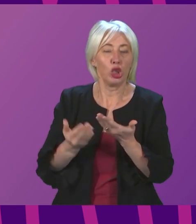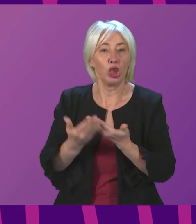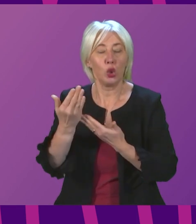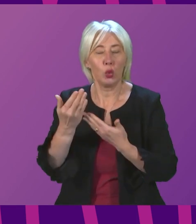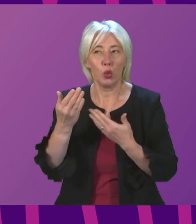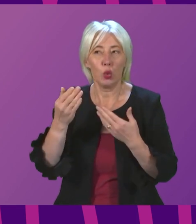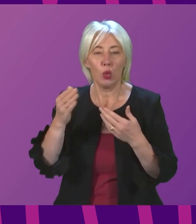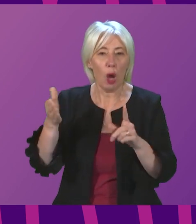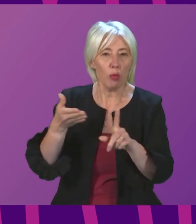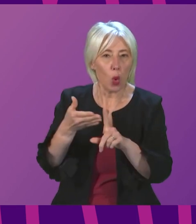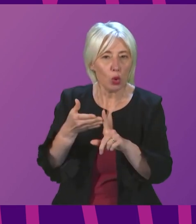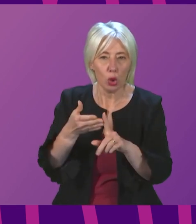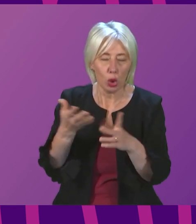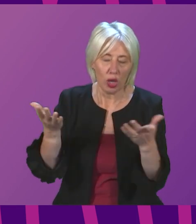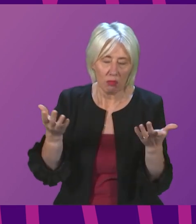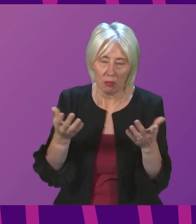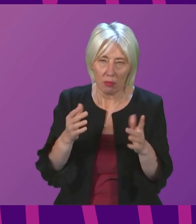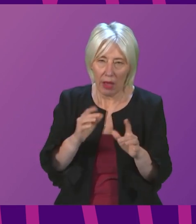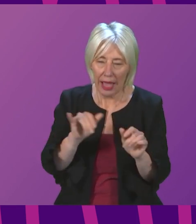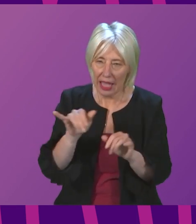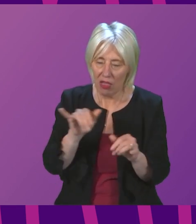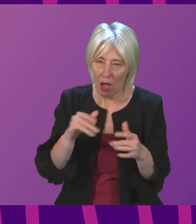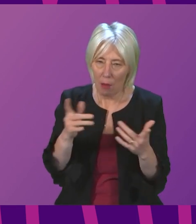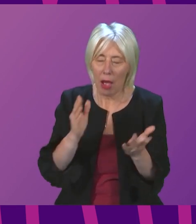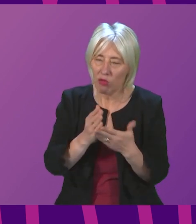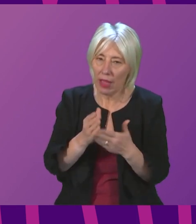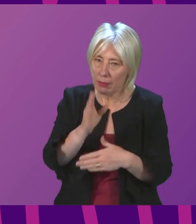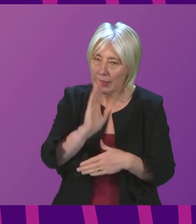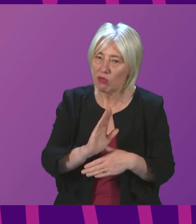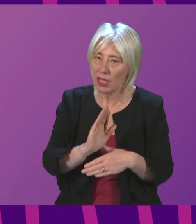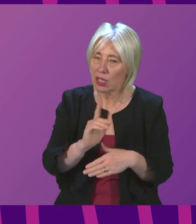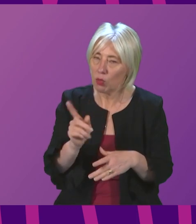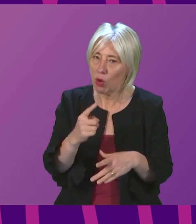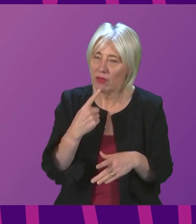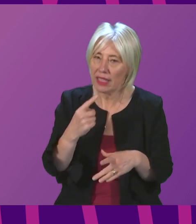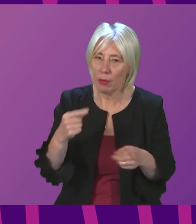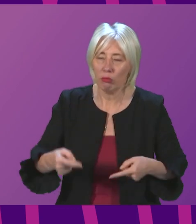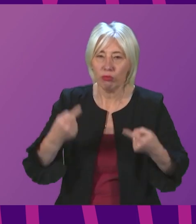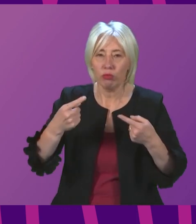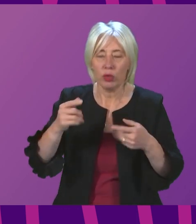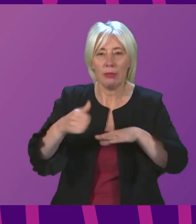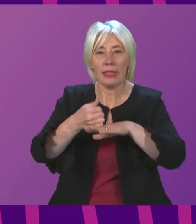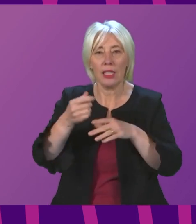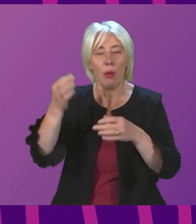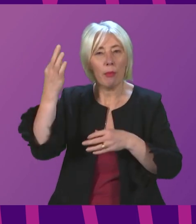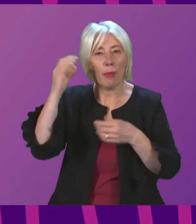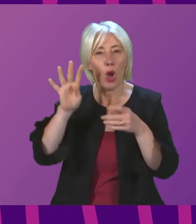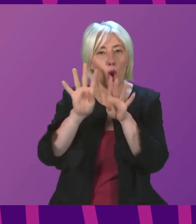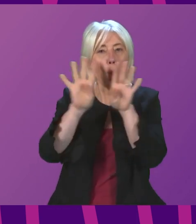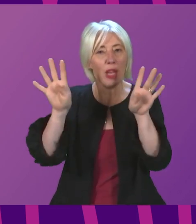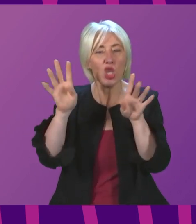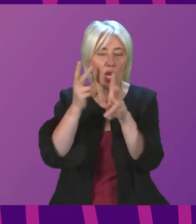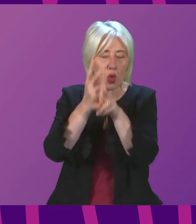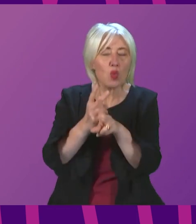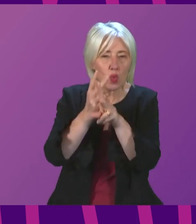fundamental or otherwise. I do take very seriously the call that has been made for a commission. I want to assure the member that it is something that we